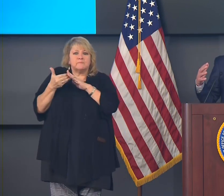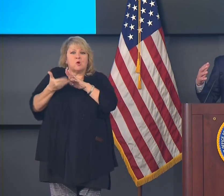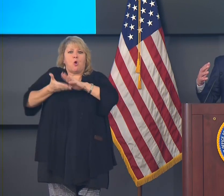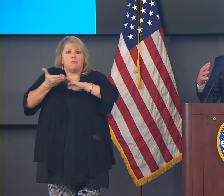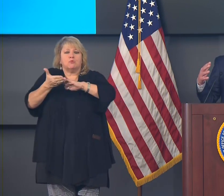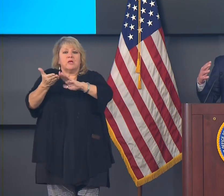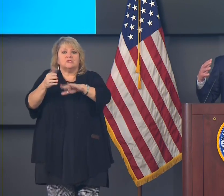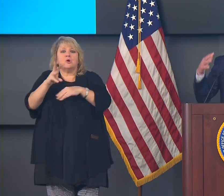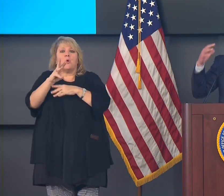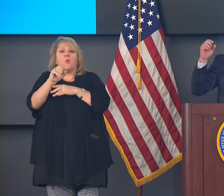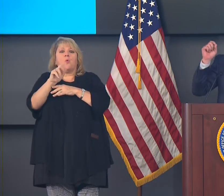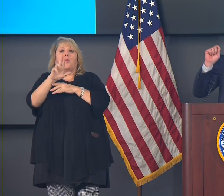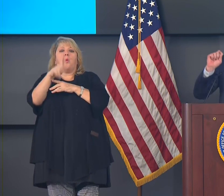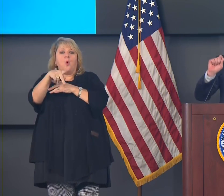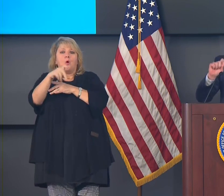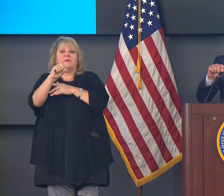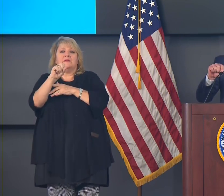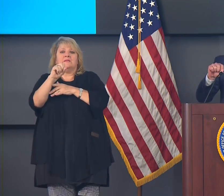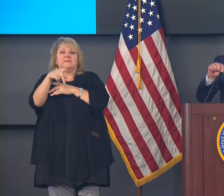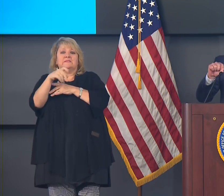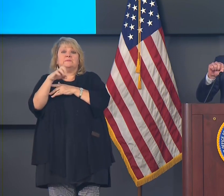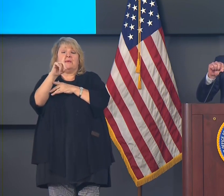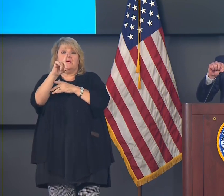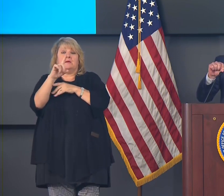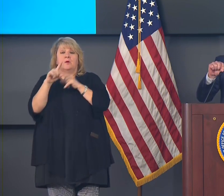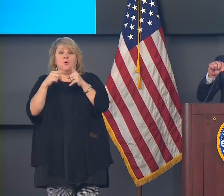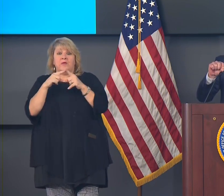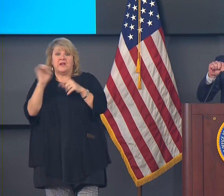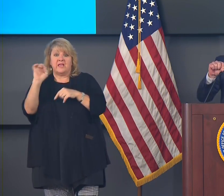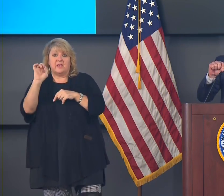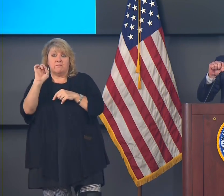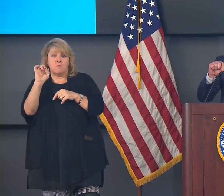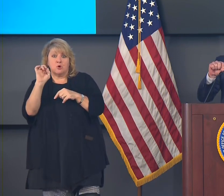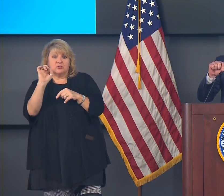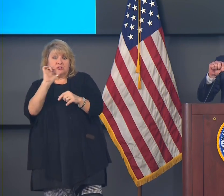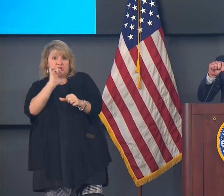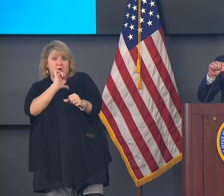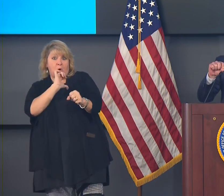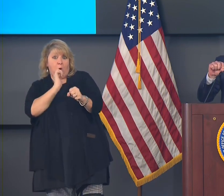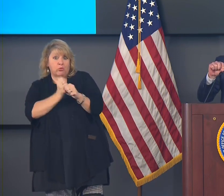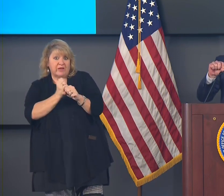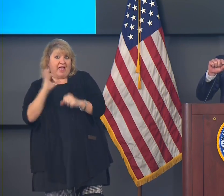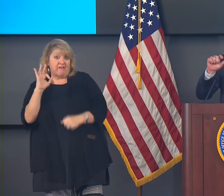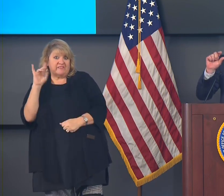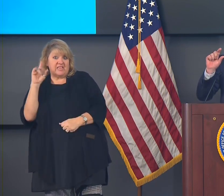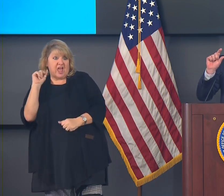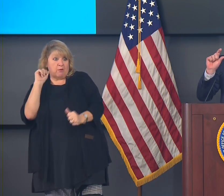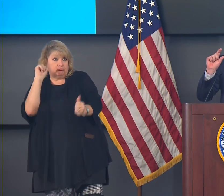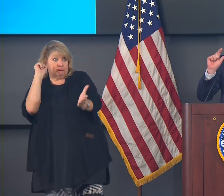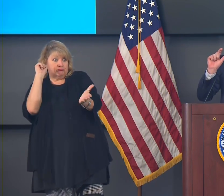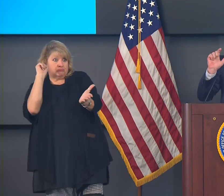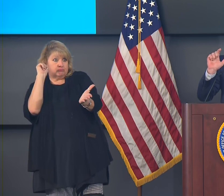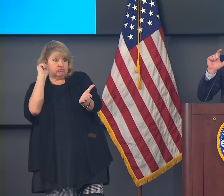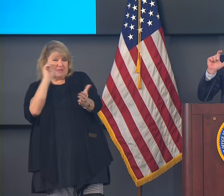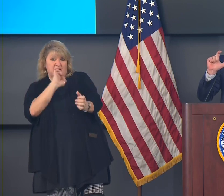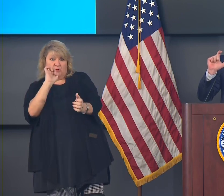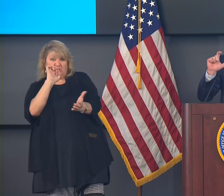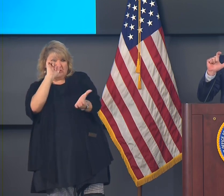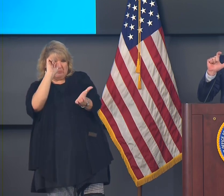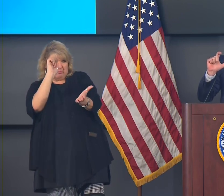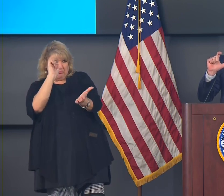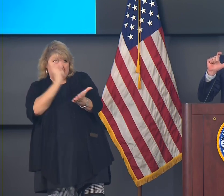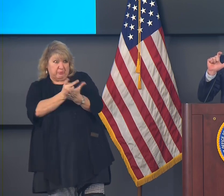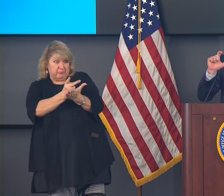Operation Warp Speed. And that is once that emergency use authorization is granted by the FDA, I think he said within